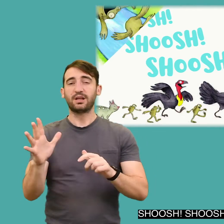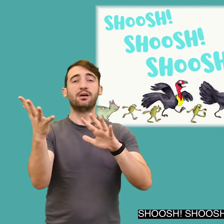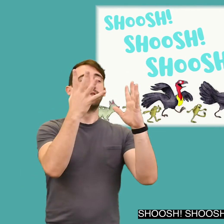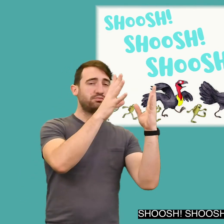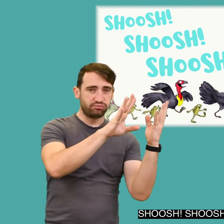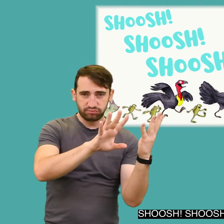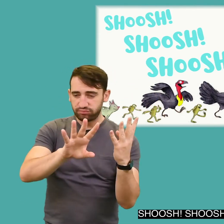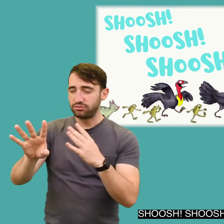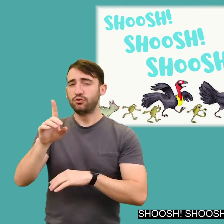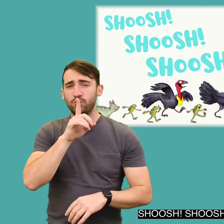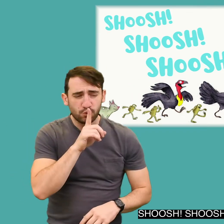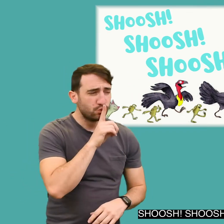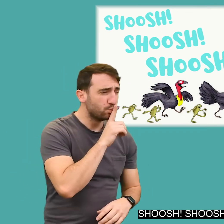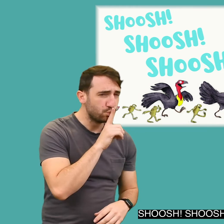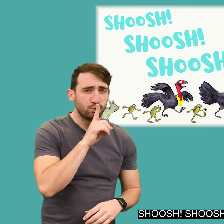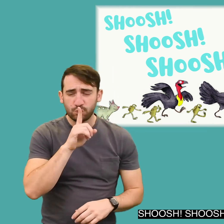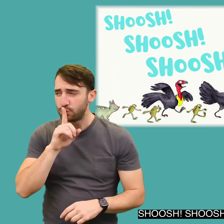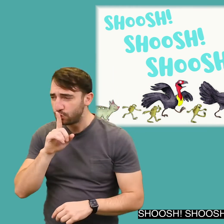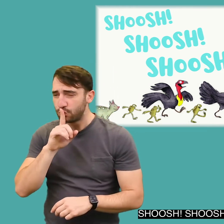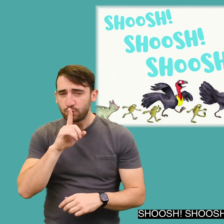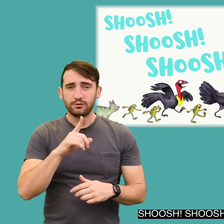Shush, shush, shush.